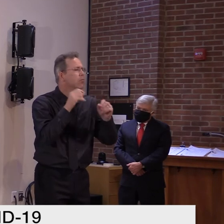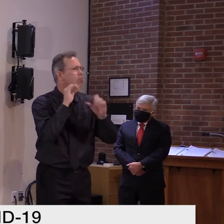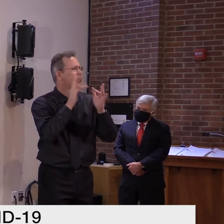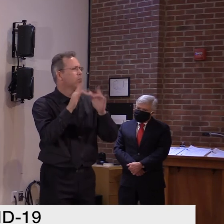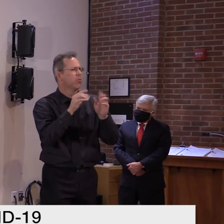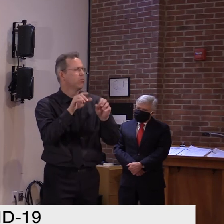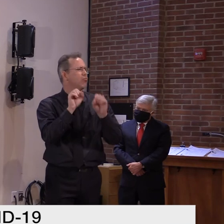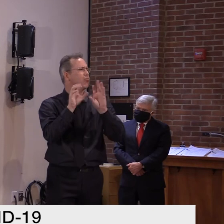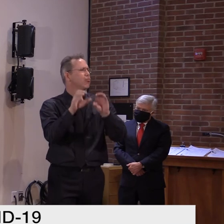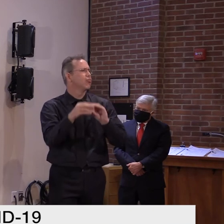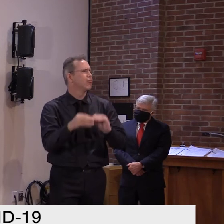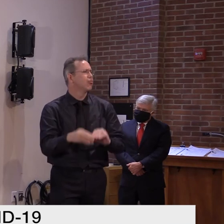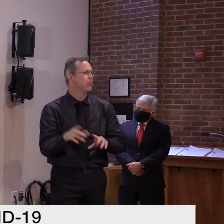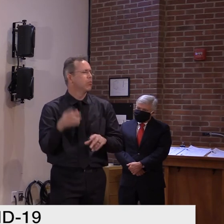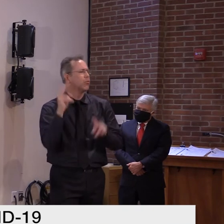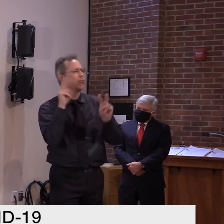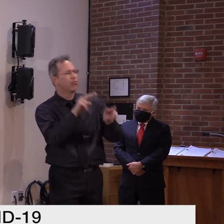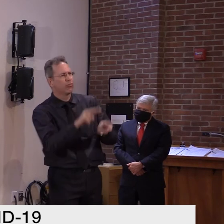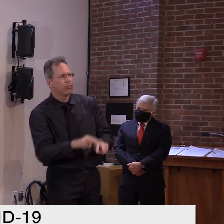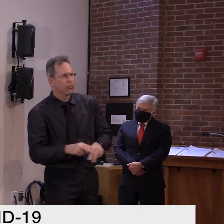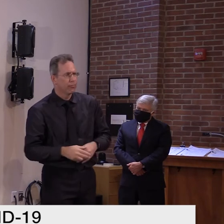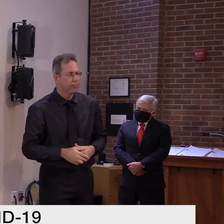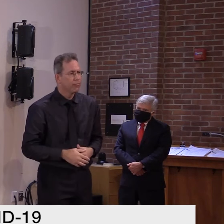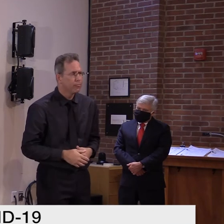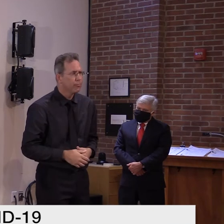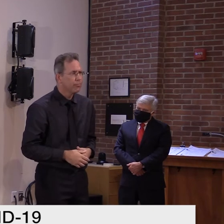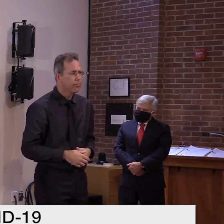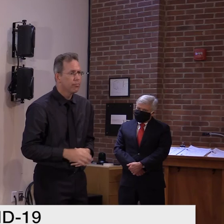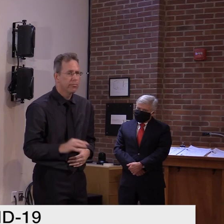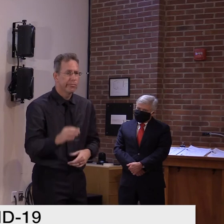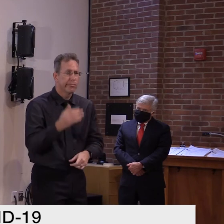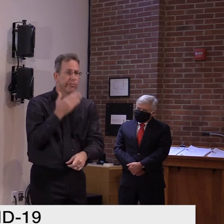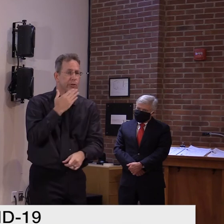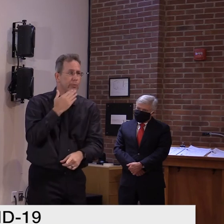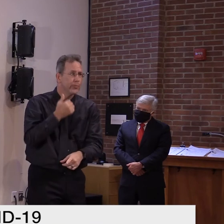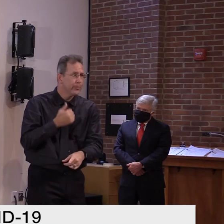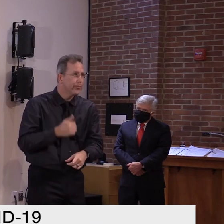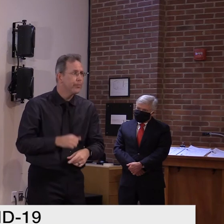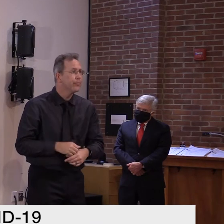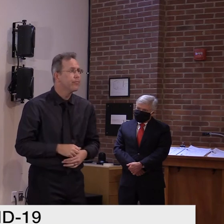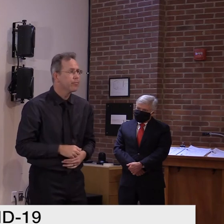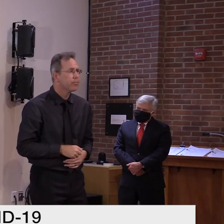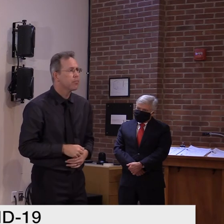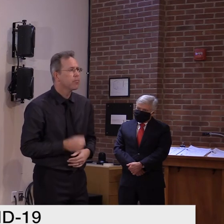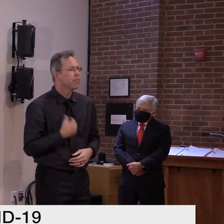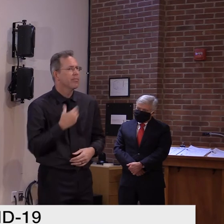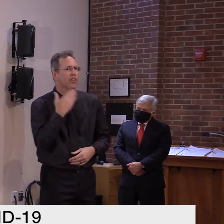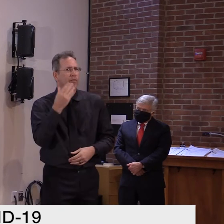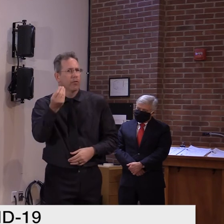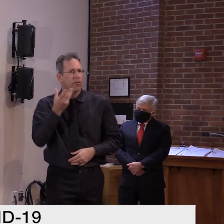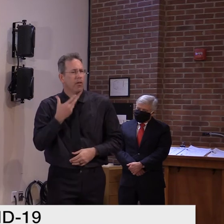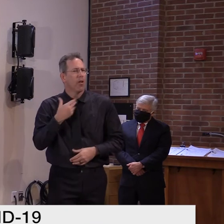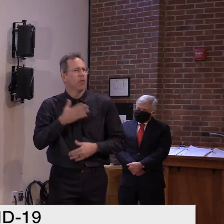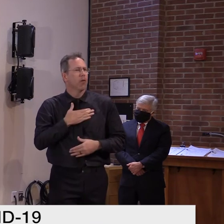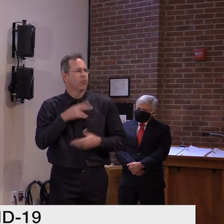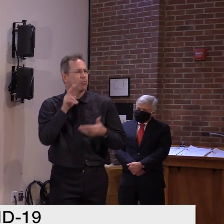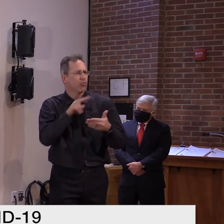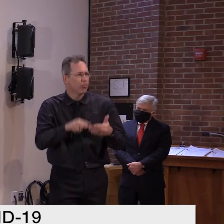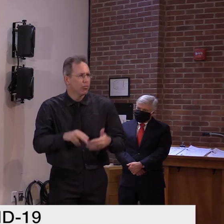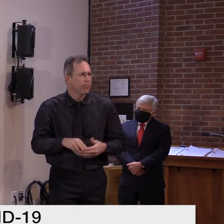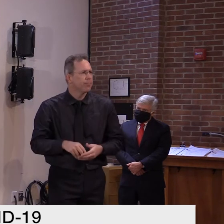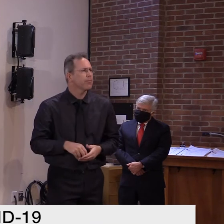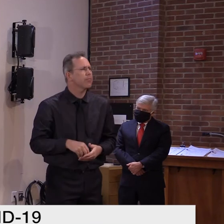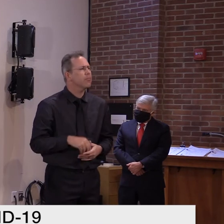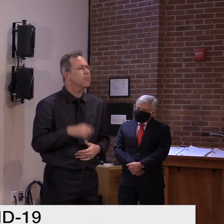Thanks, Commissioner Sherling. It's very reassuring. I'm glad to hear it. Would you consider these people to be